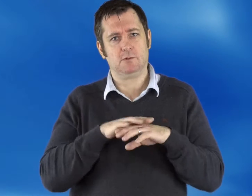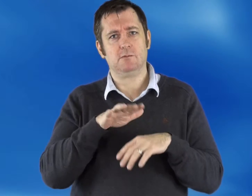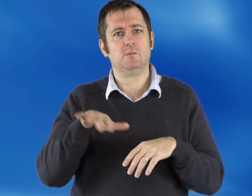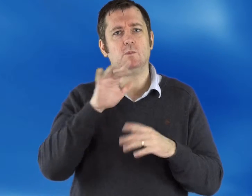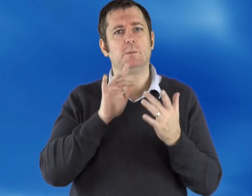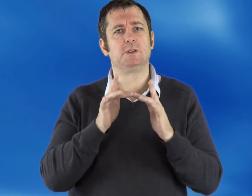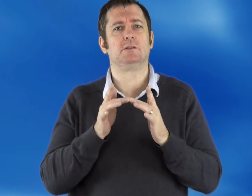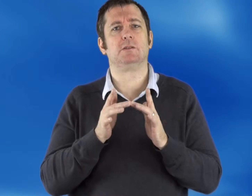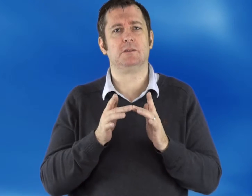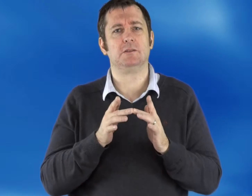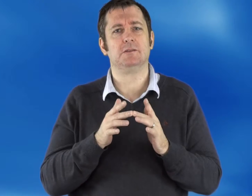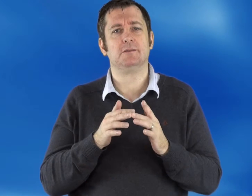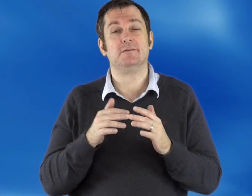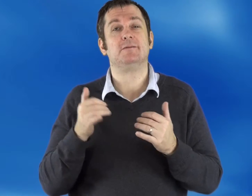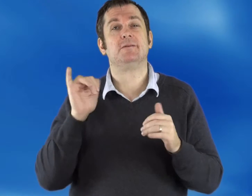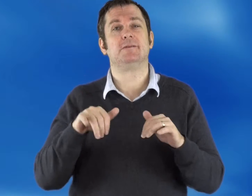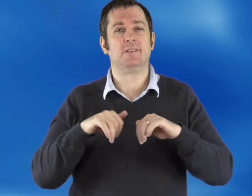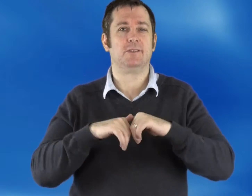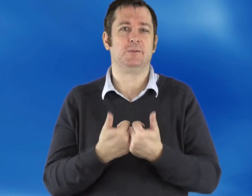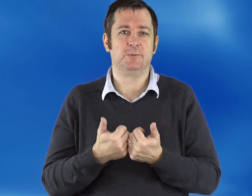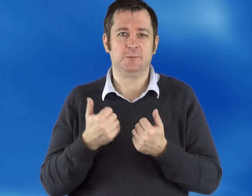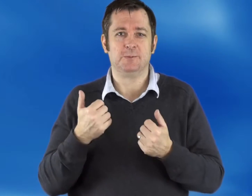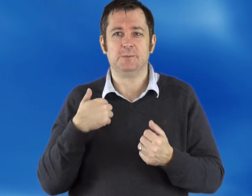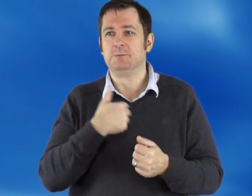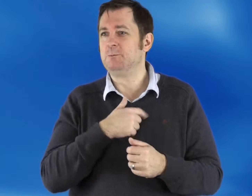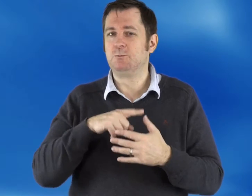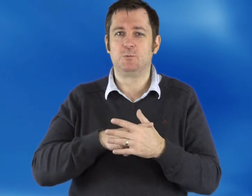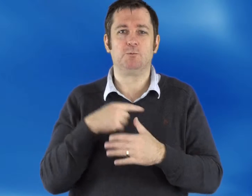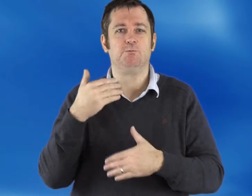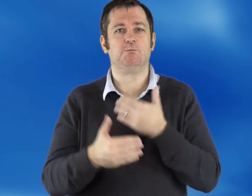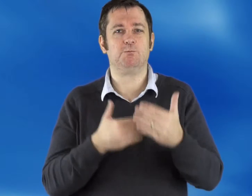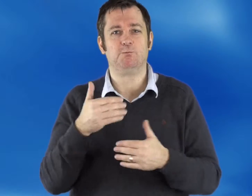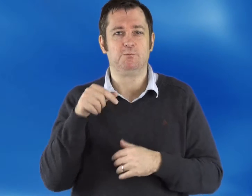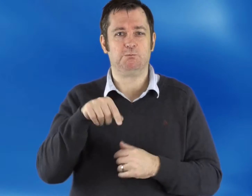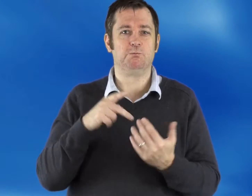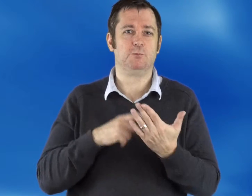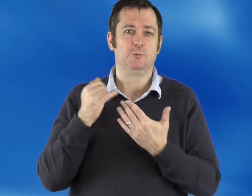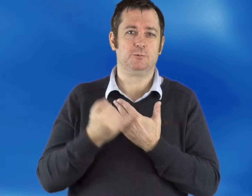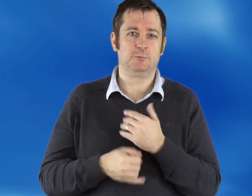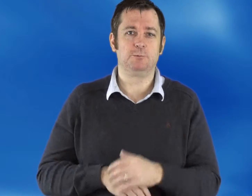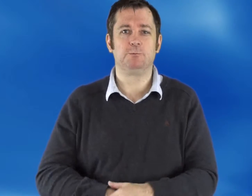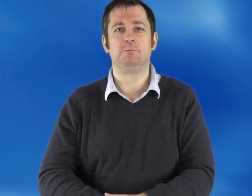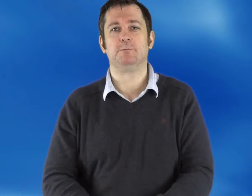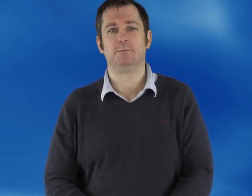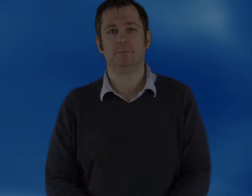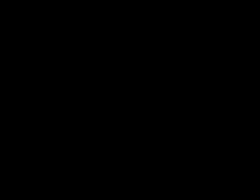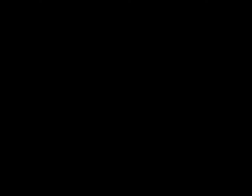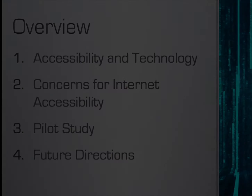If written English text interpreted in ASL were present on the internet, what would that be like for deaf people? And that's how